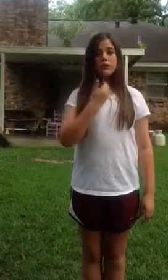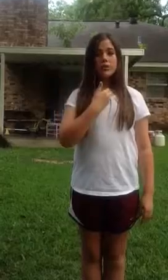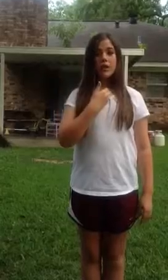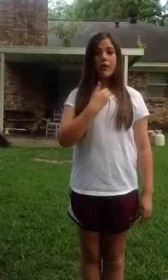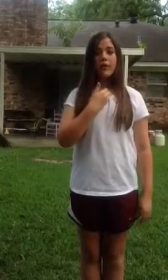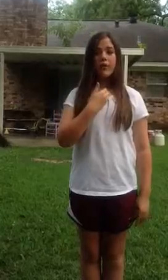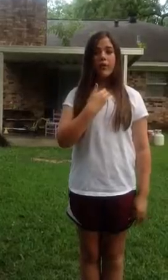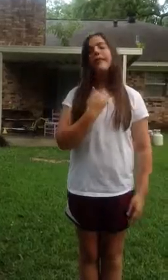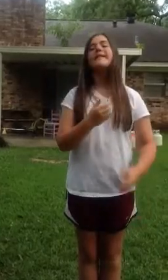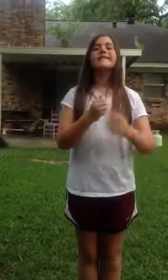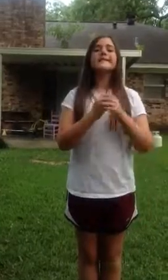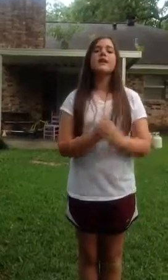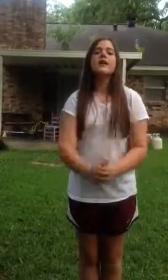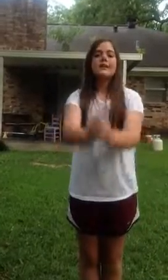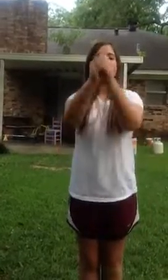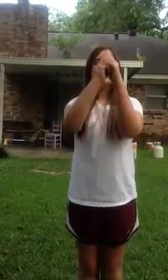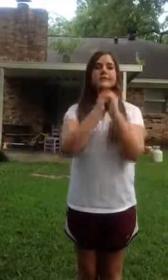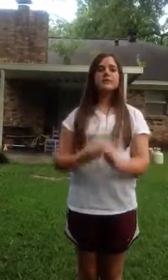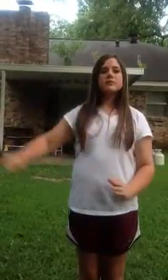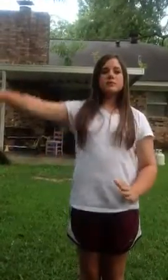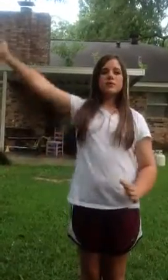the Your spirit is not Lord.